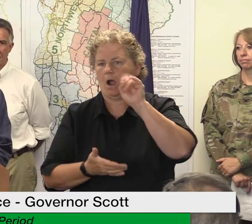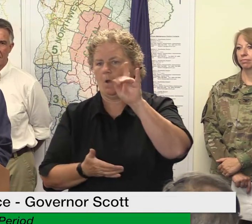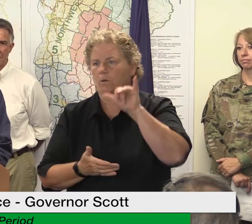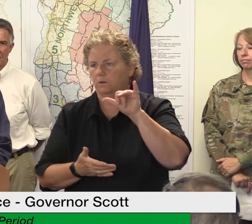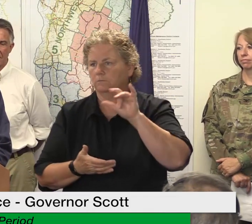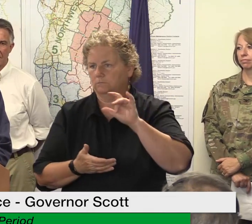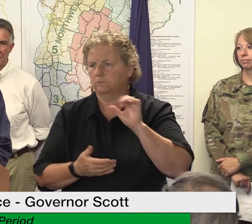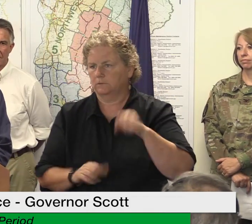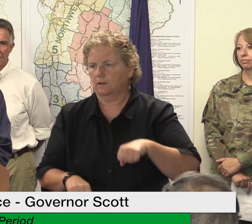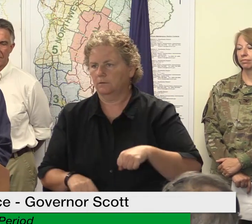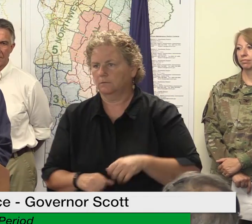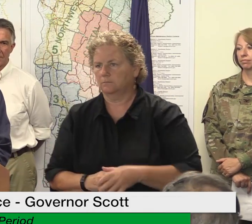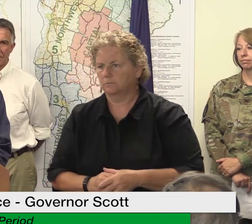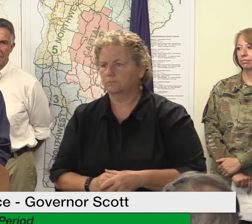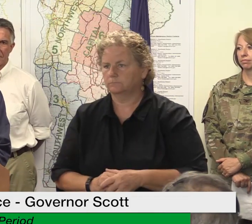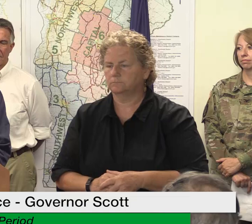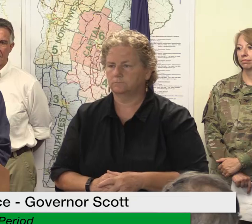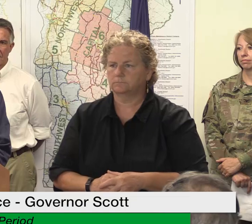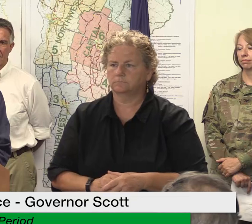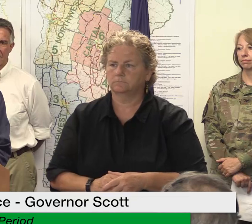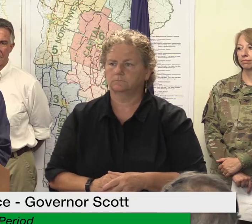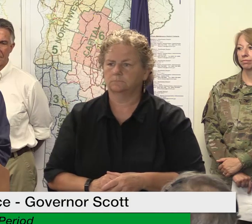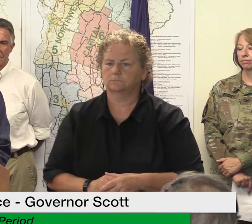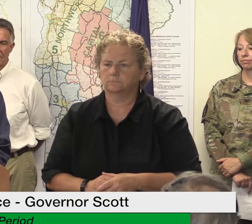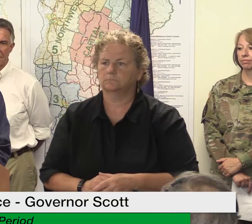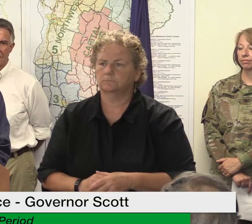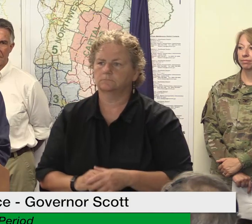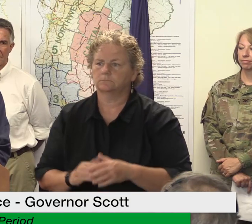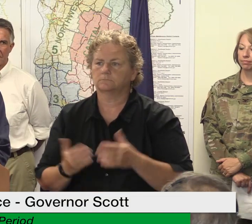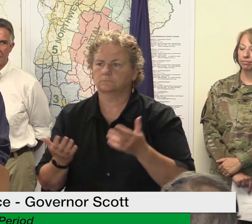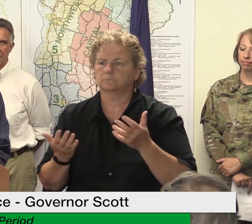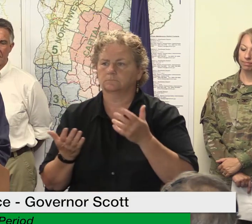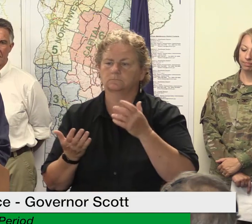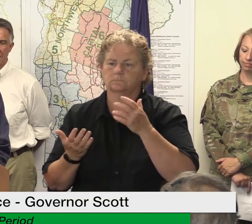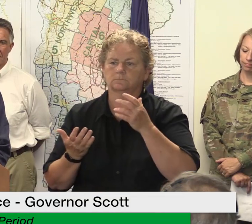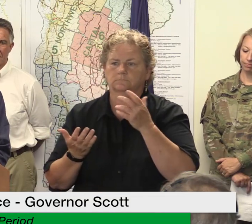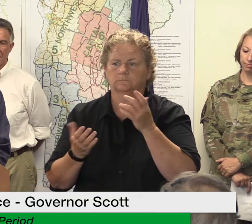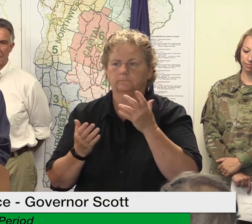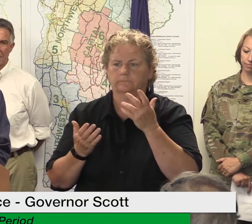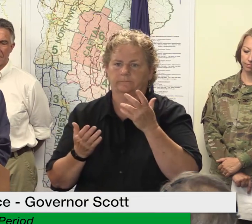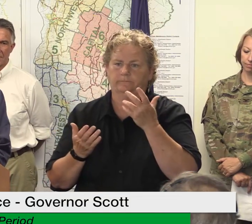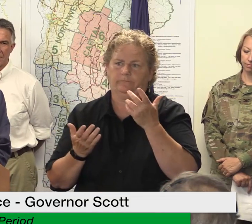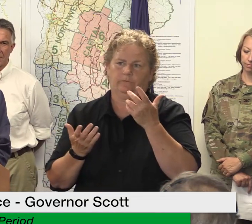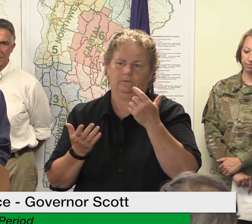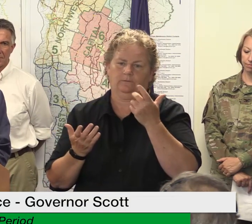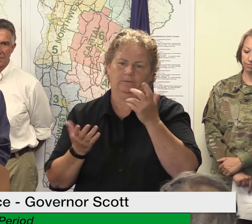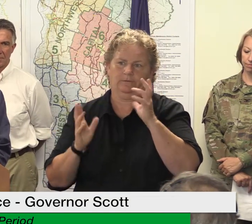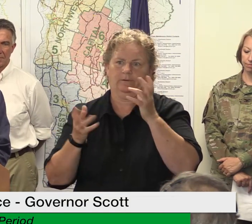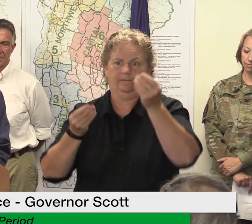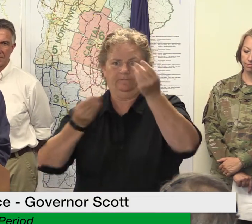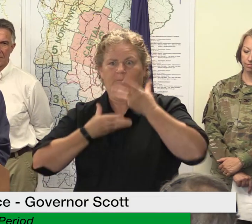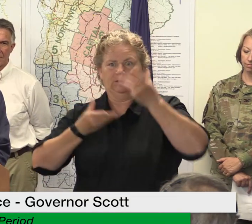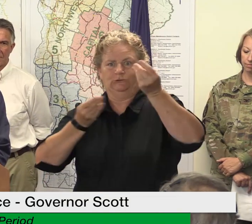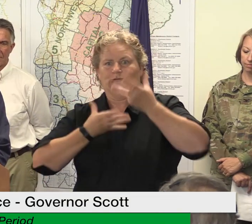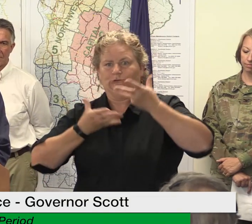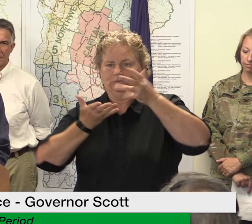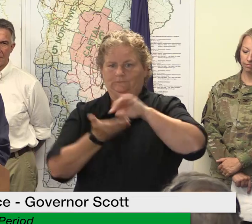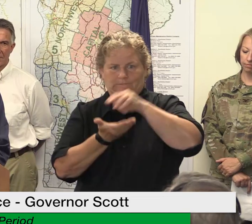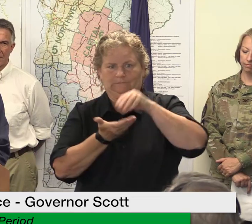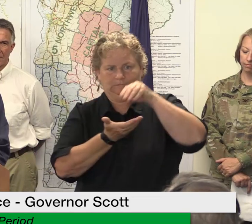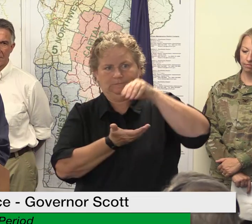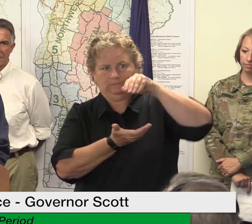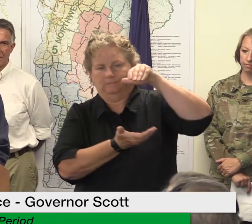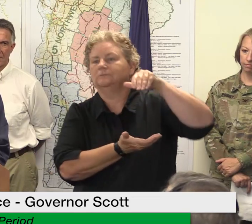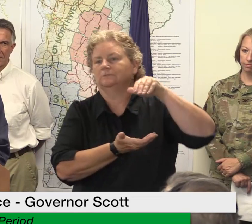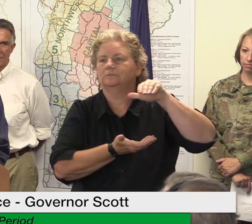them report it they can call it in you know if that that information provides critical uh information we need to assist the